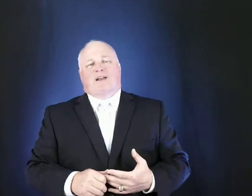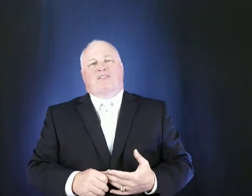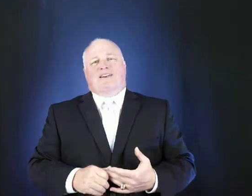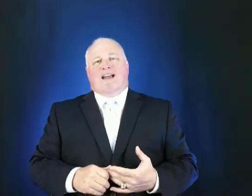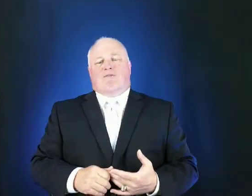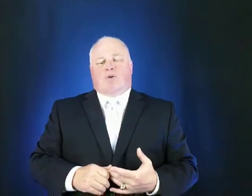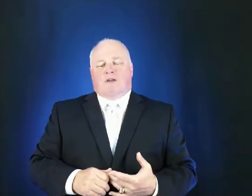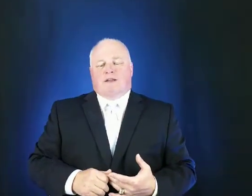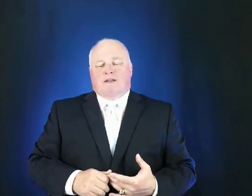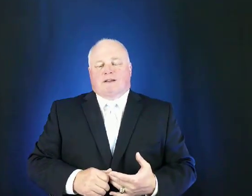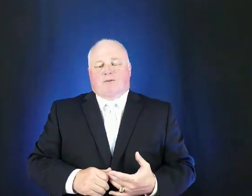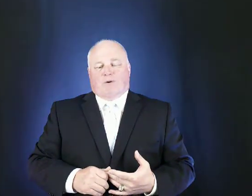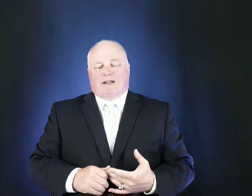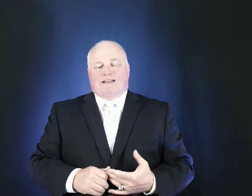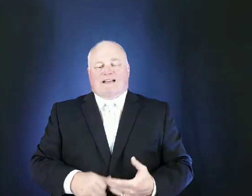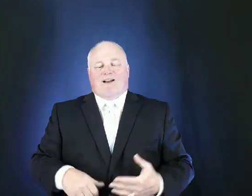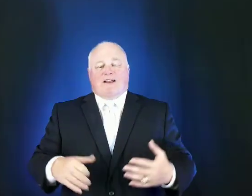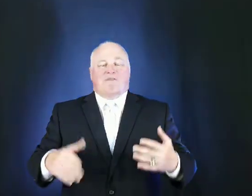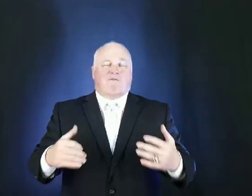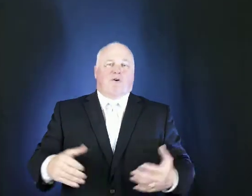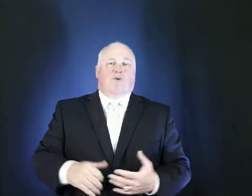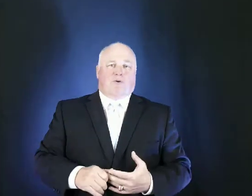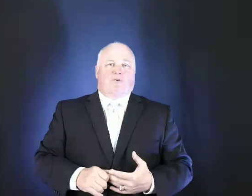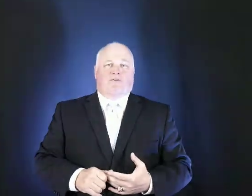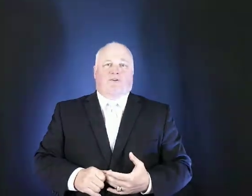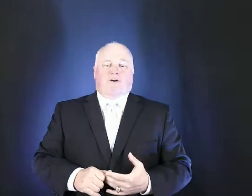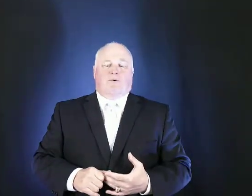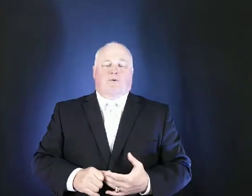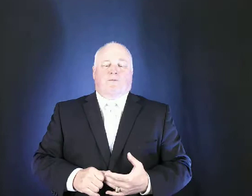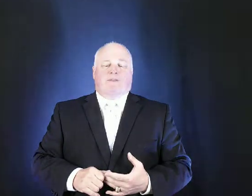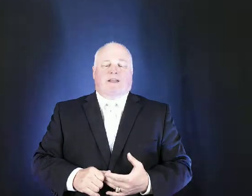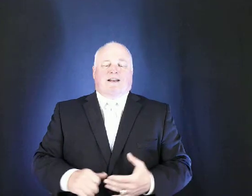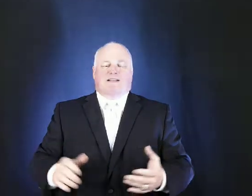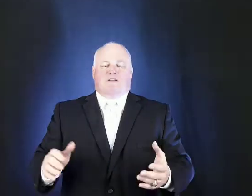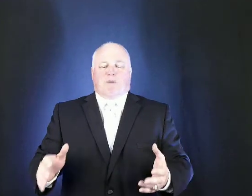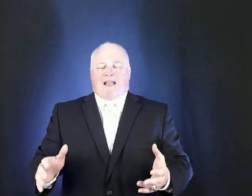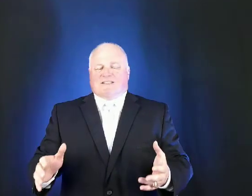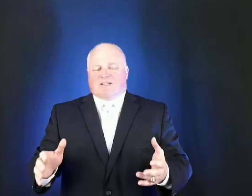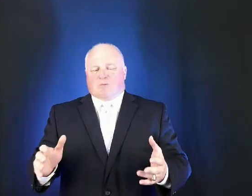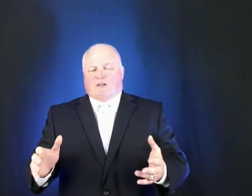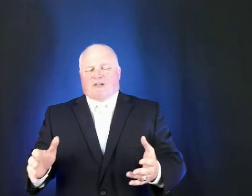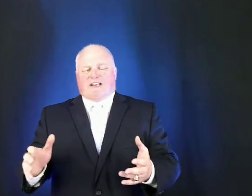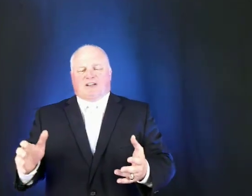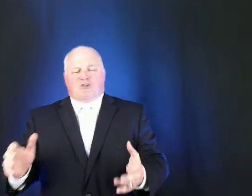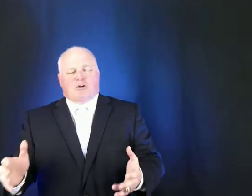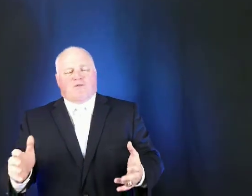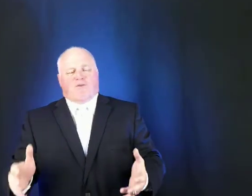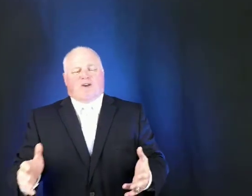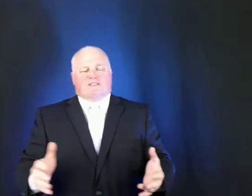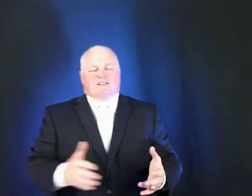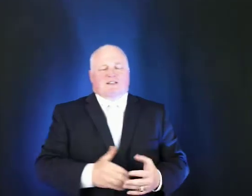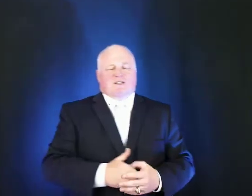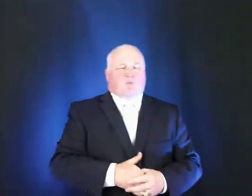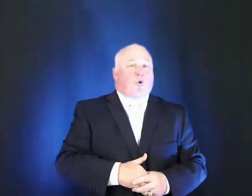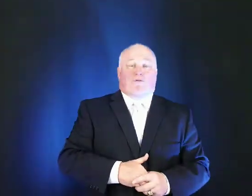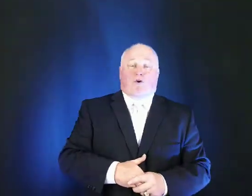and the devil well he's our infernal foe and in this passage we look at two fronts in this war first